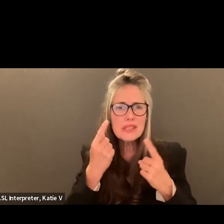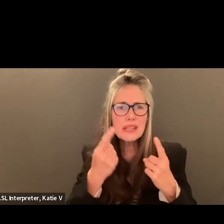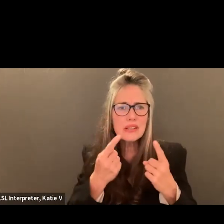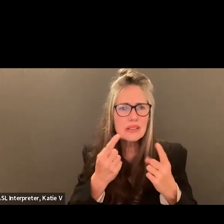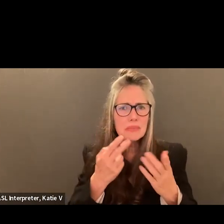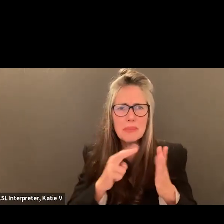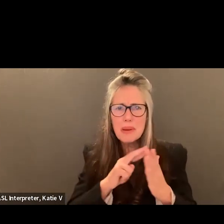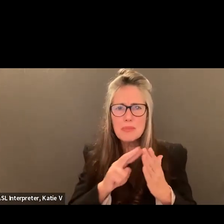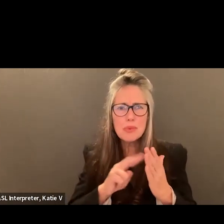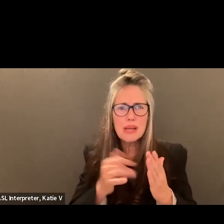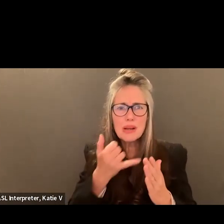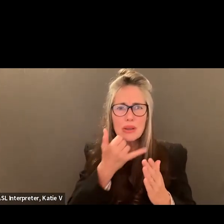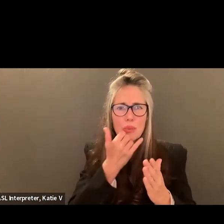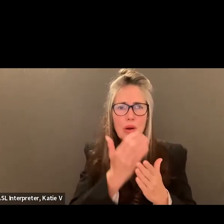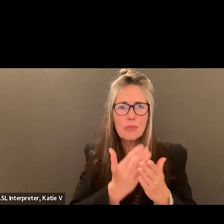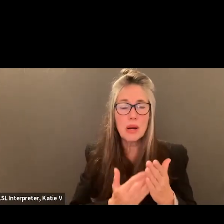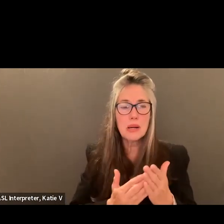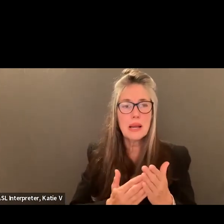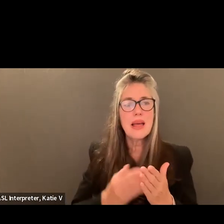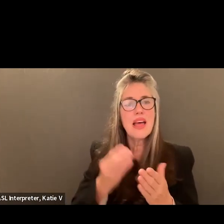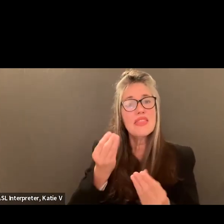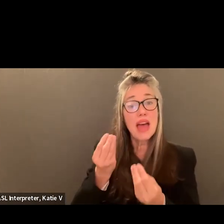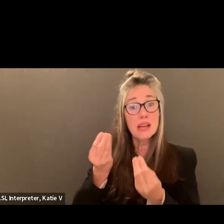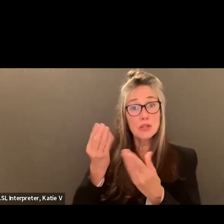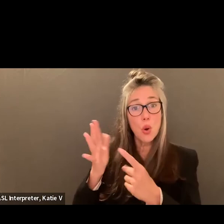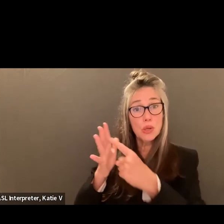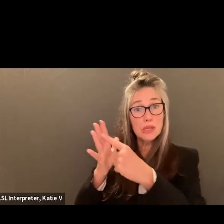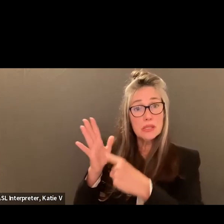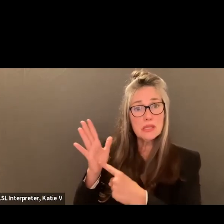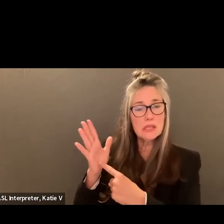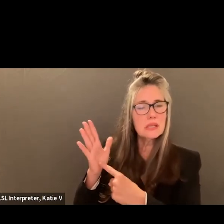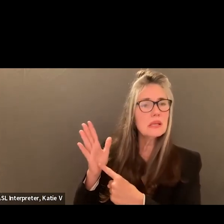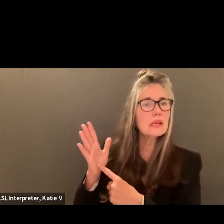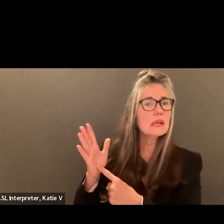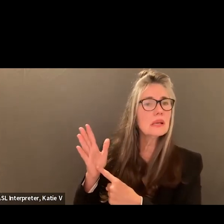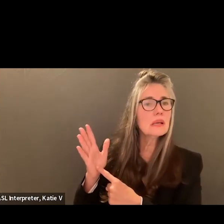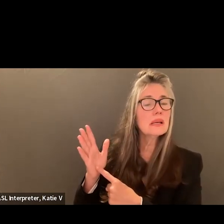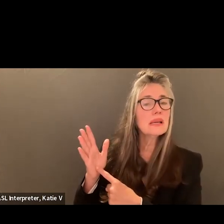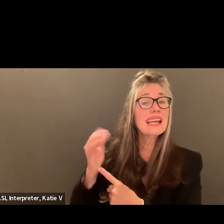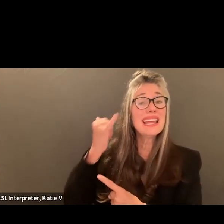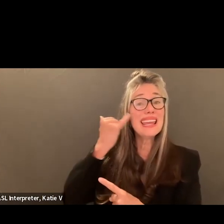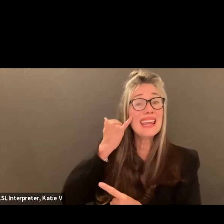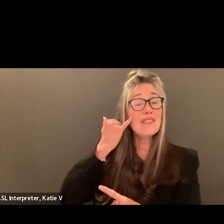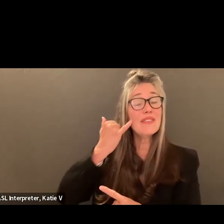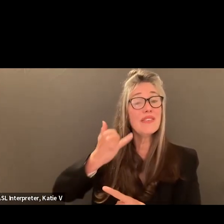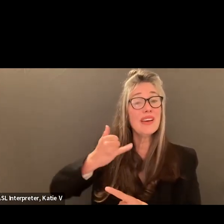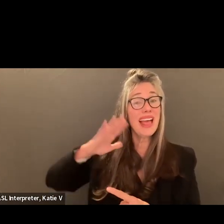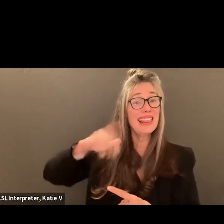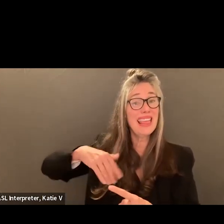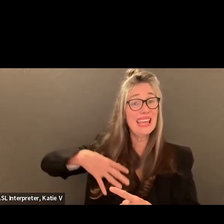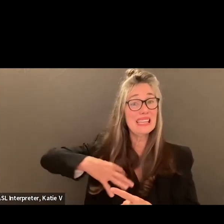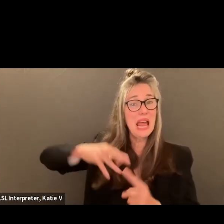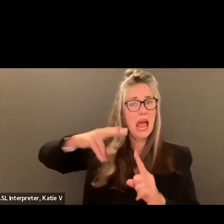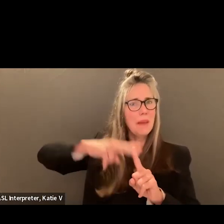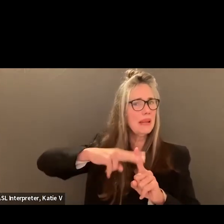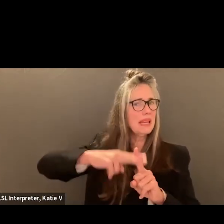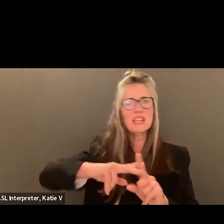looking at the wrong one. On the notice, I'm looking at, it says late applications will not be considered.